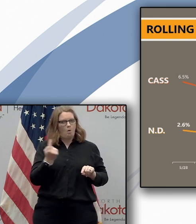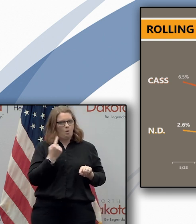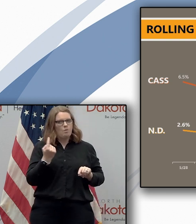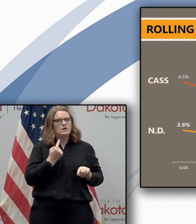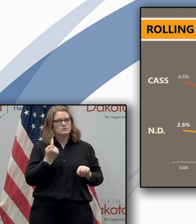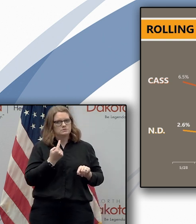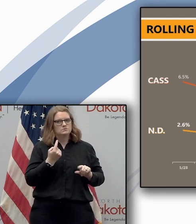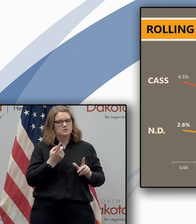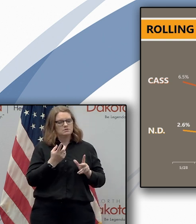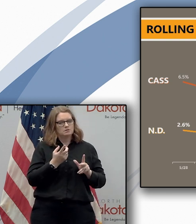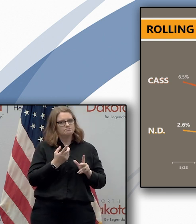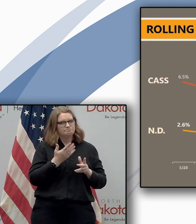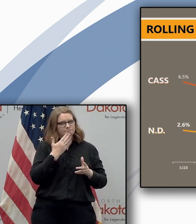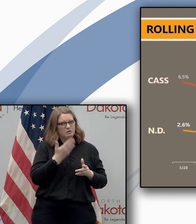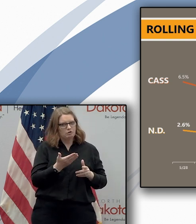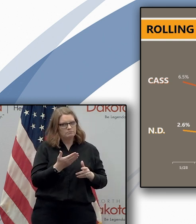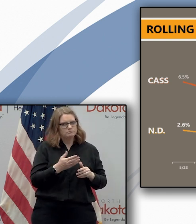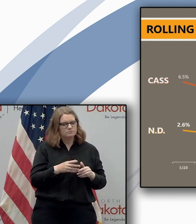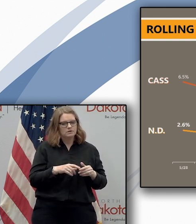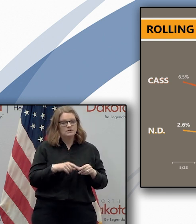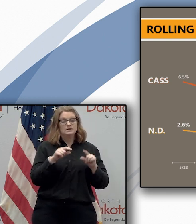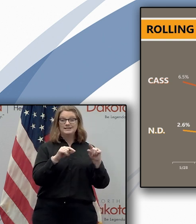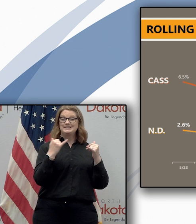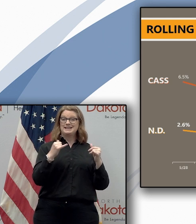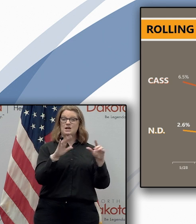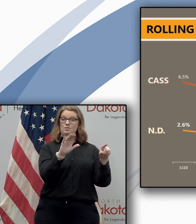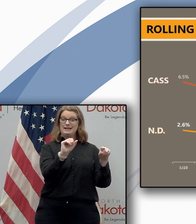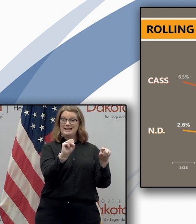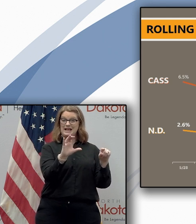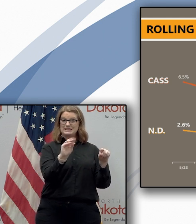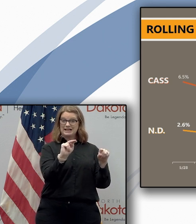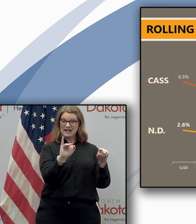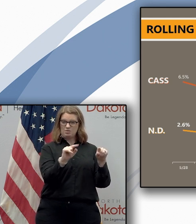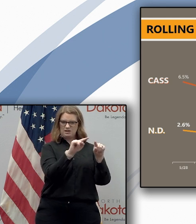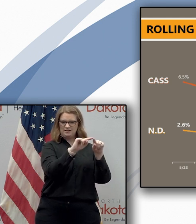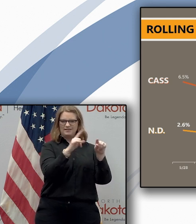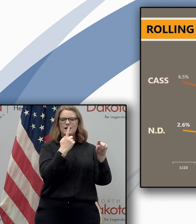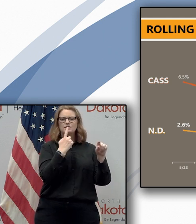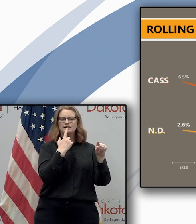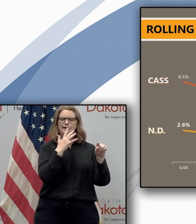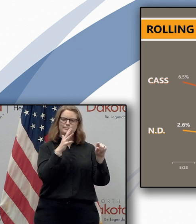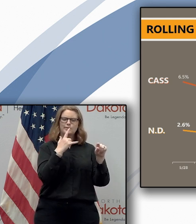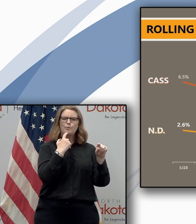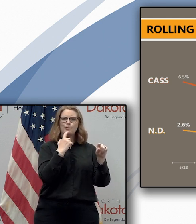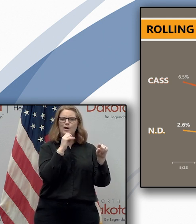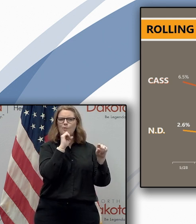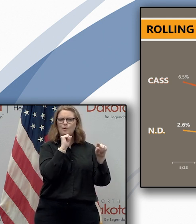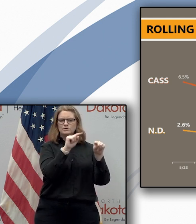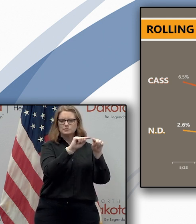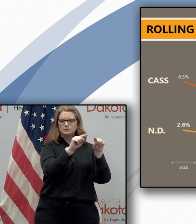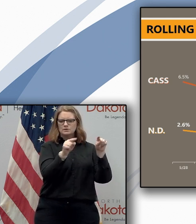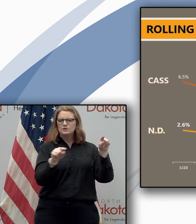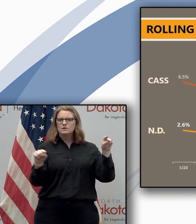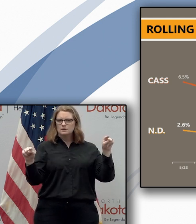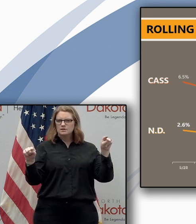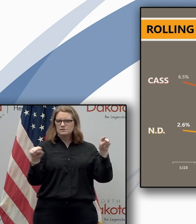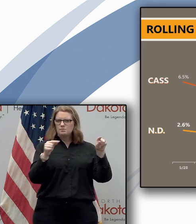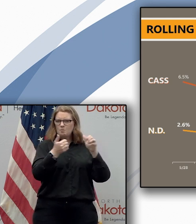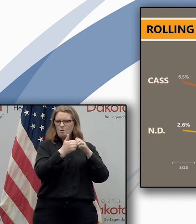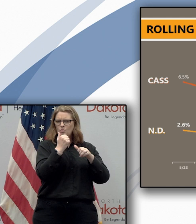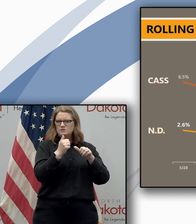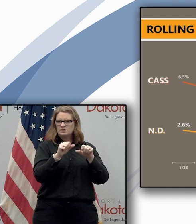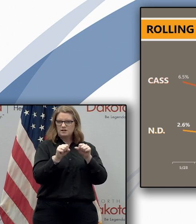and now we're in better shape cass county uh where our largest metro area uh was where we've had the majority of the